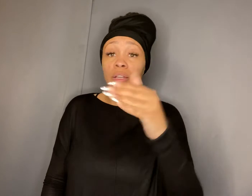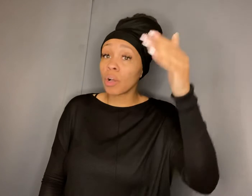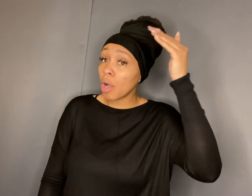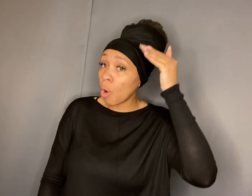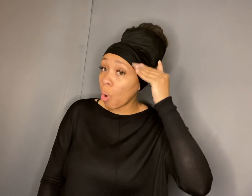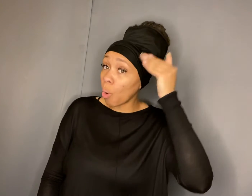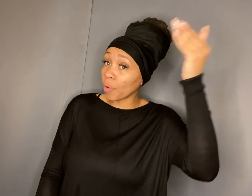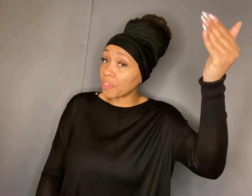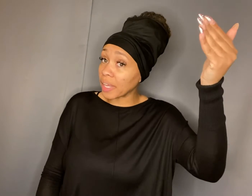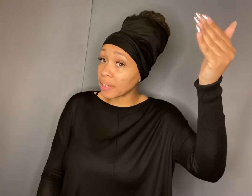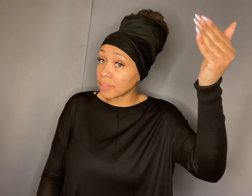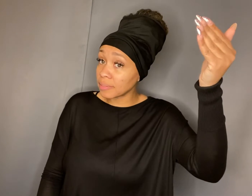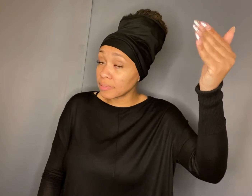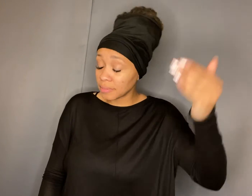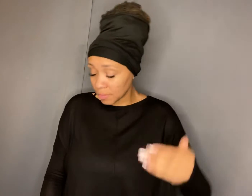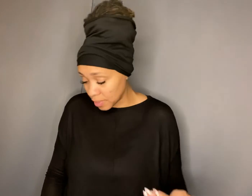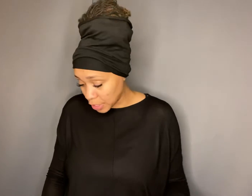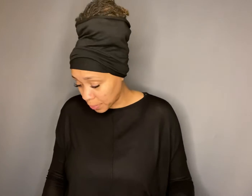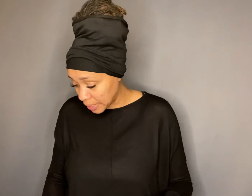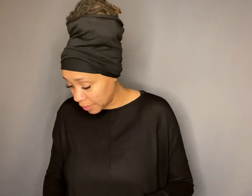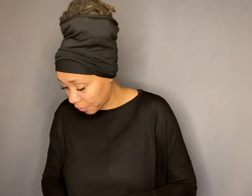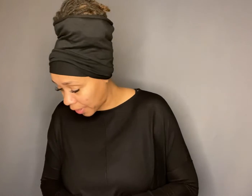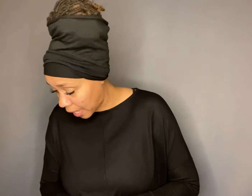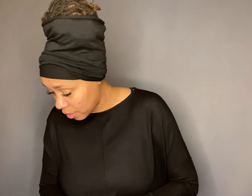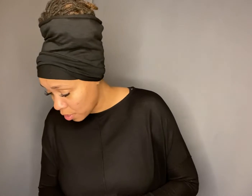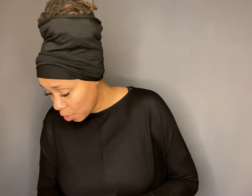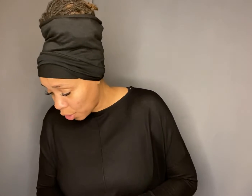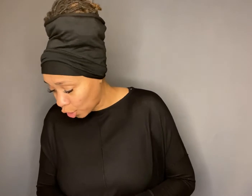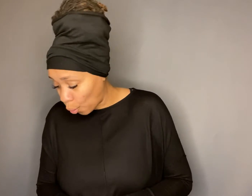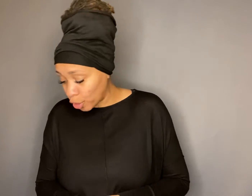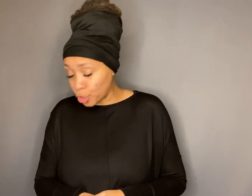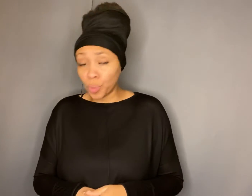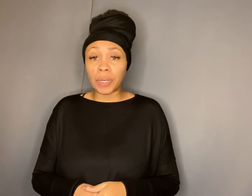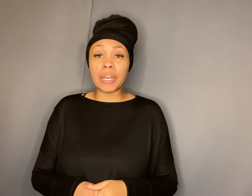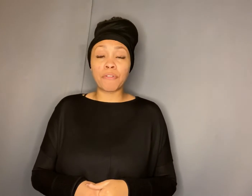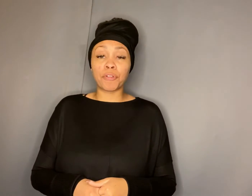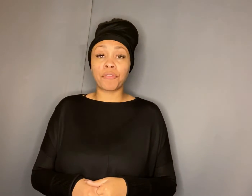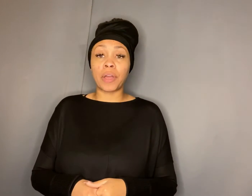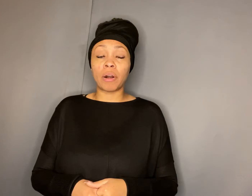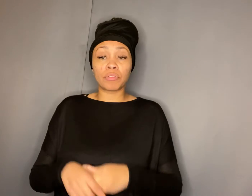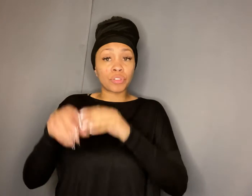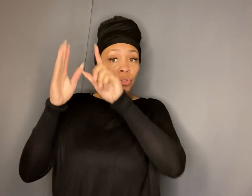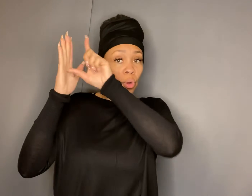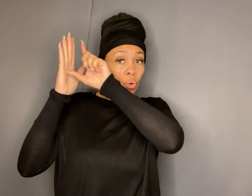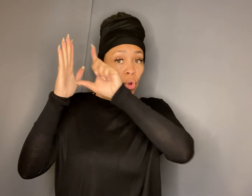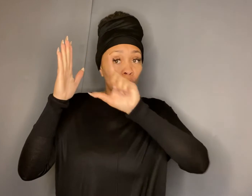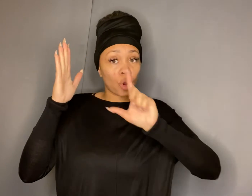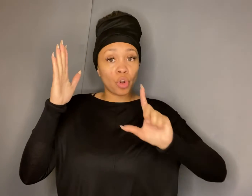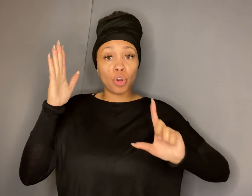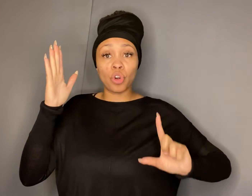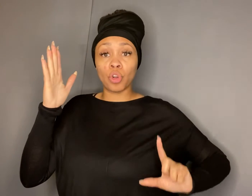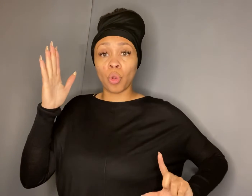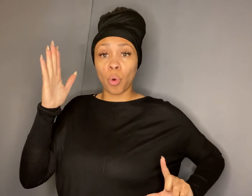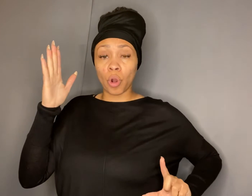or think that's what i did for that lord you would never fail so lord